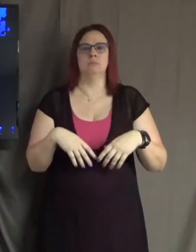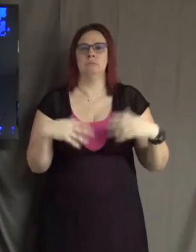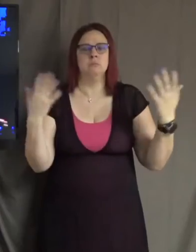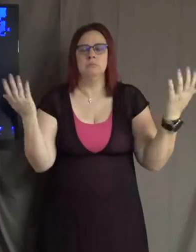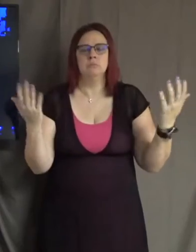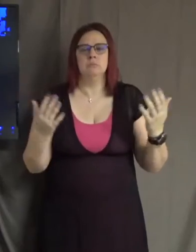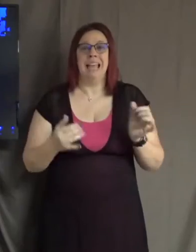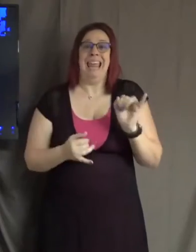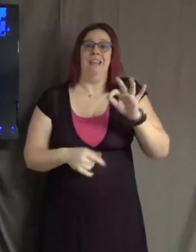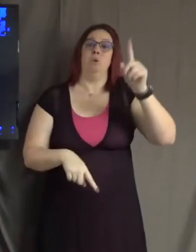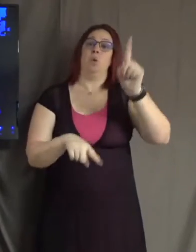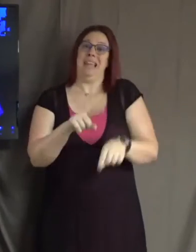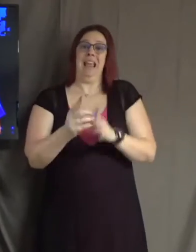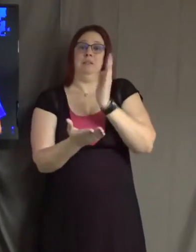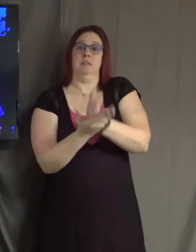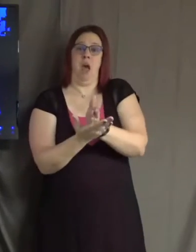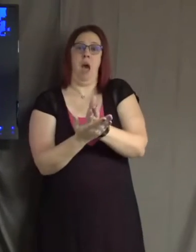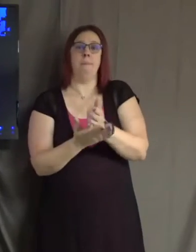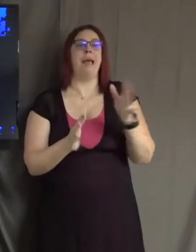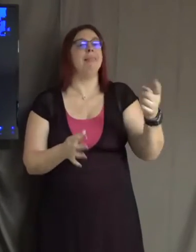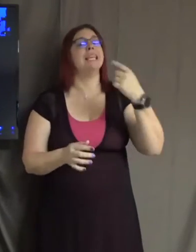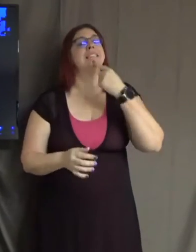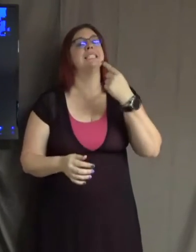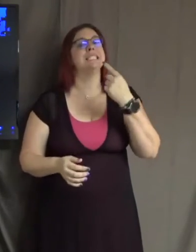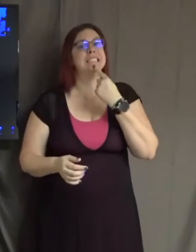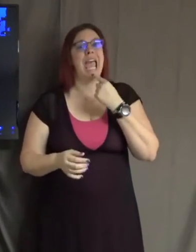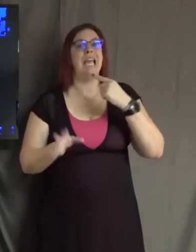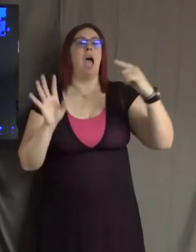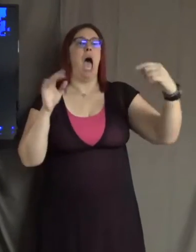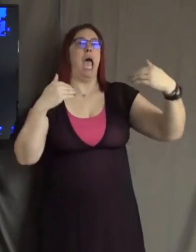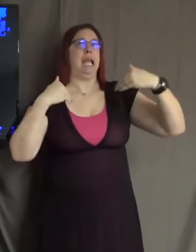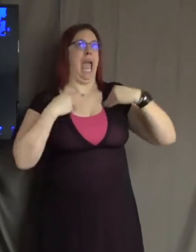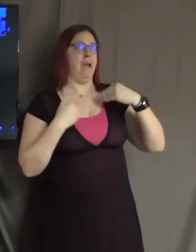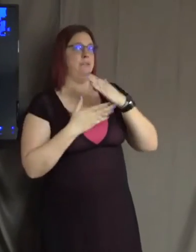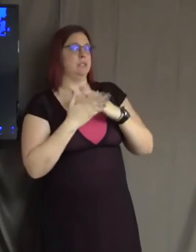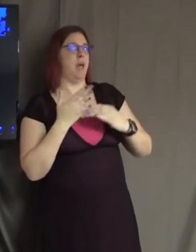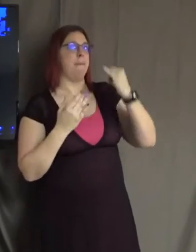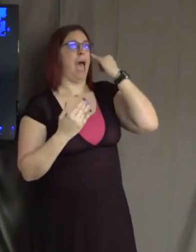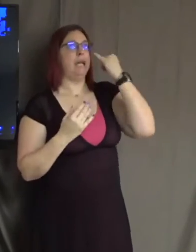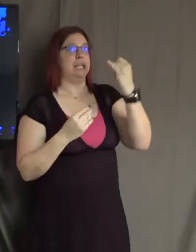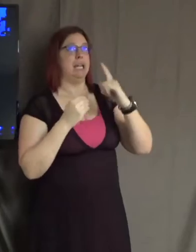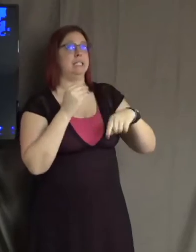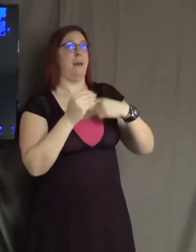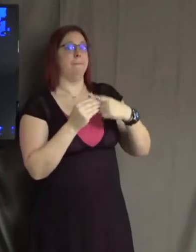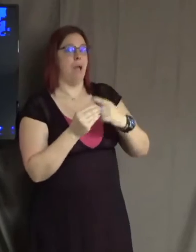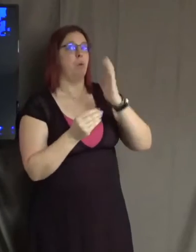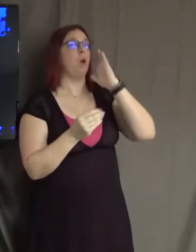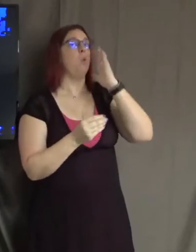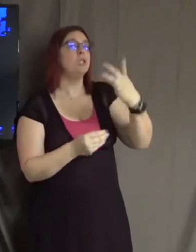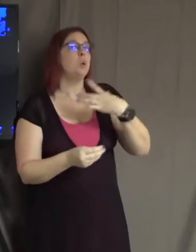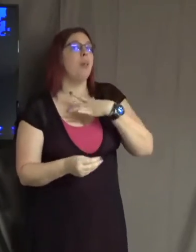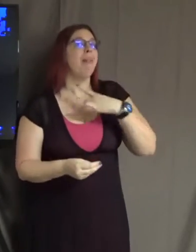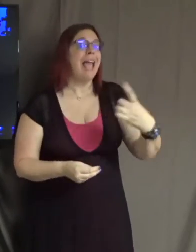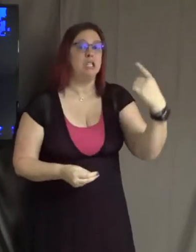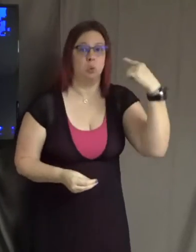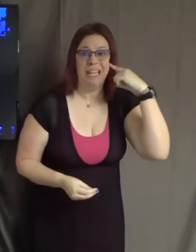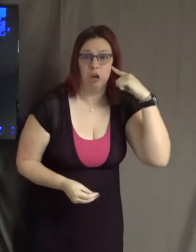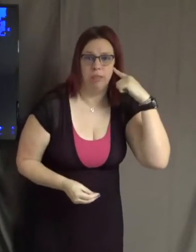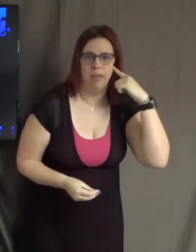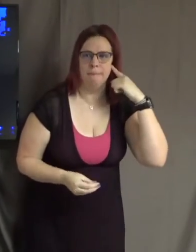can't stop, at least say to them, I have some ideas about this. Would you like to hear them? At least try that. To